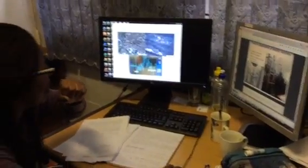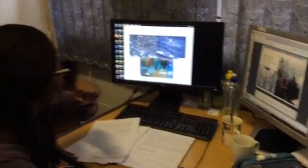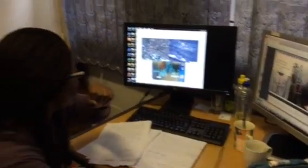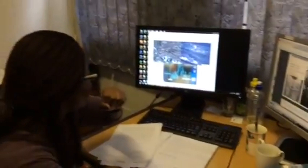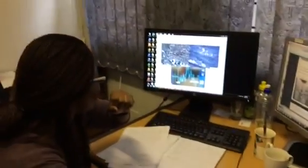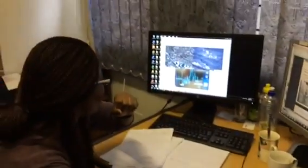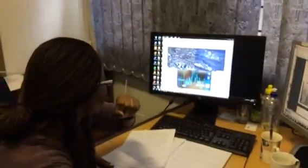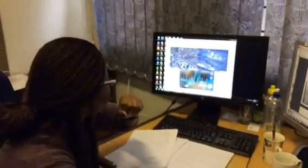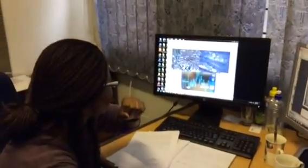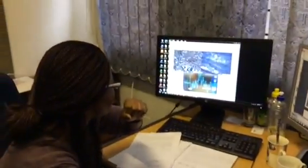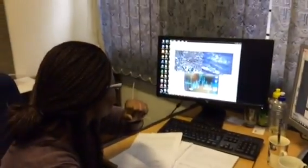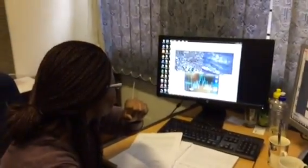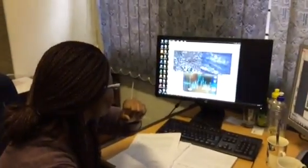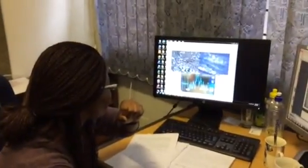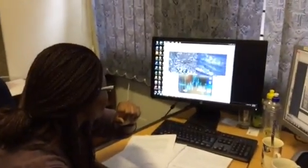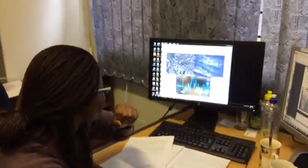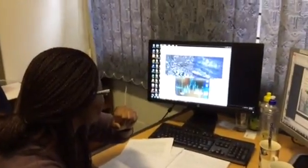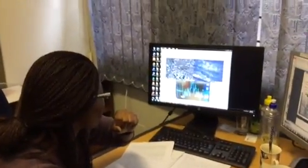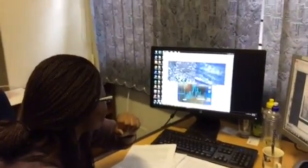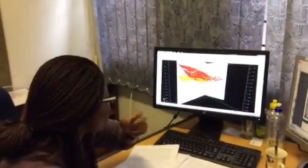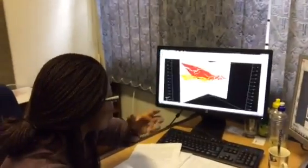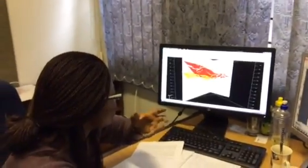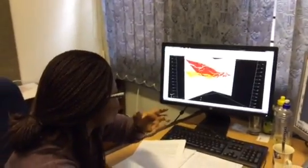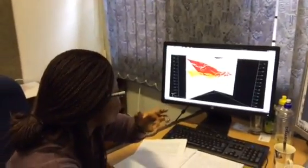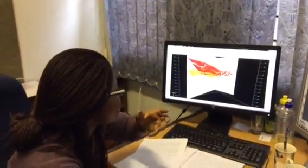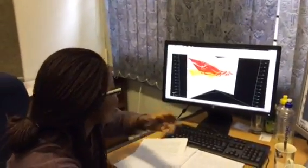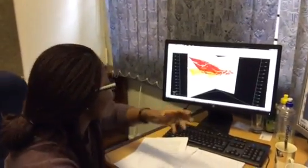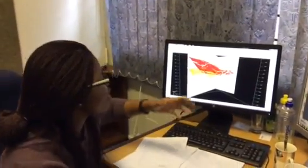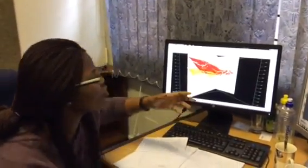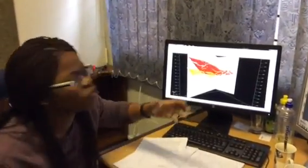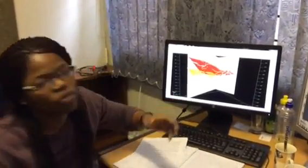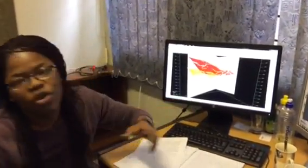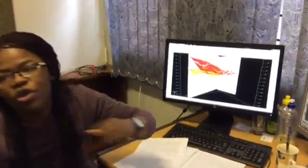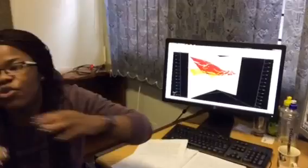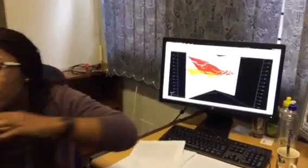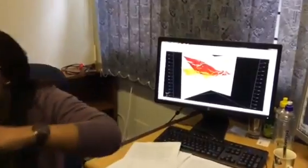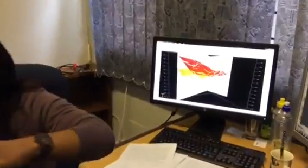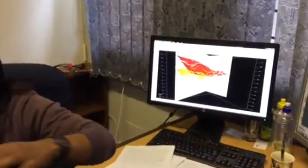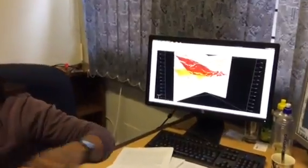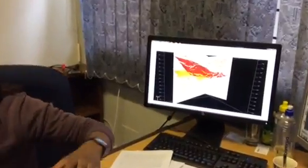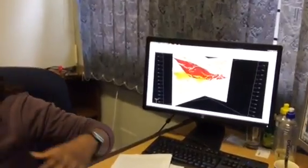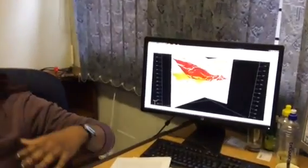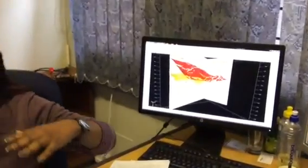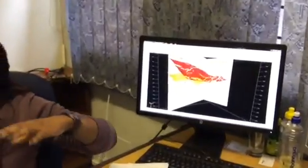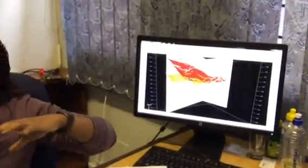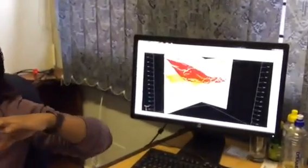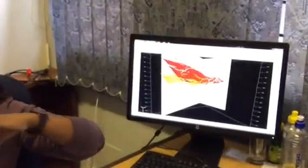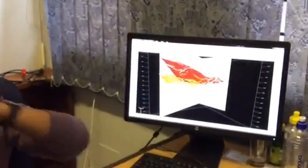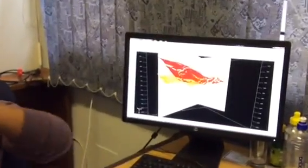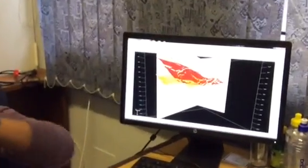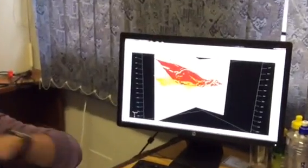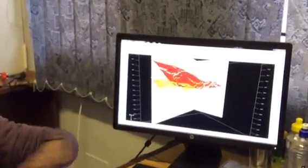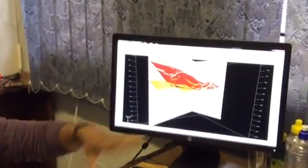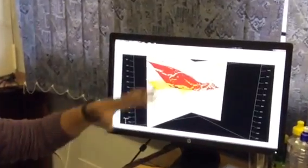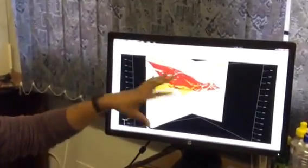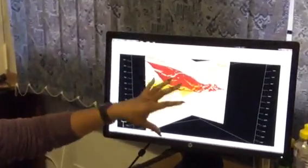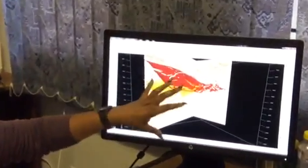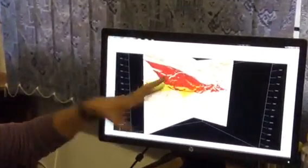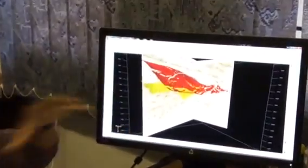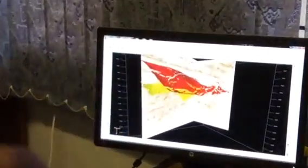is basically also something like where I get to create um a model so also x